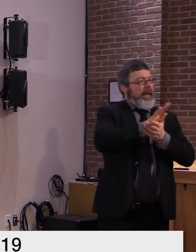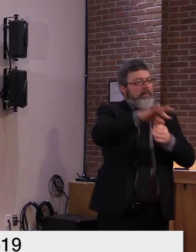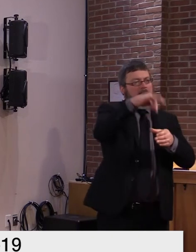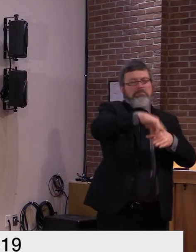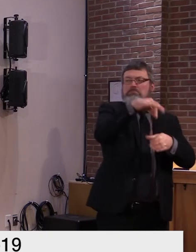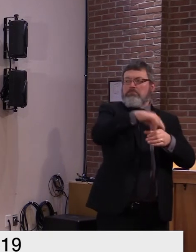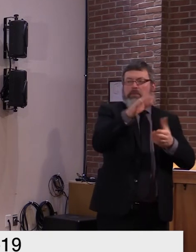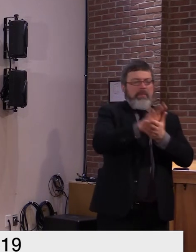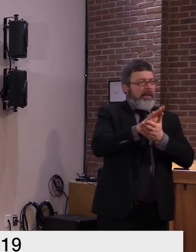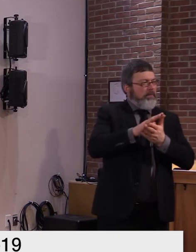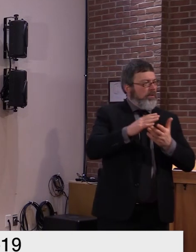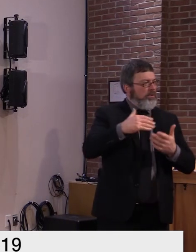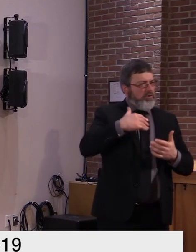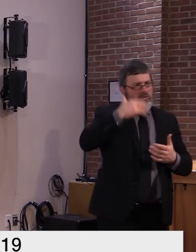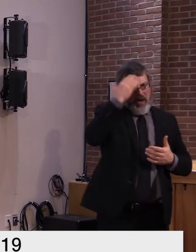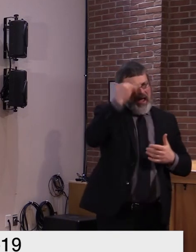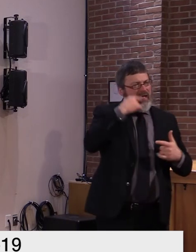example.